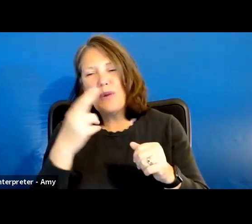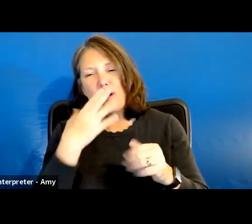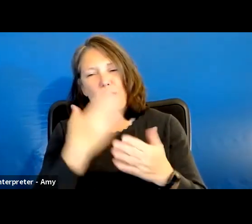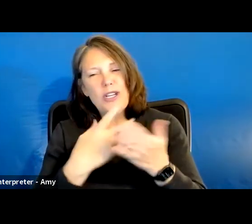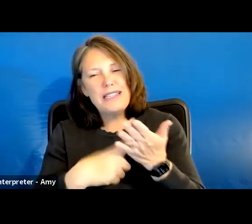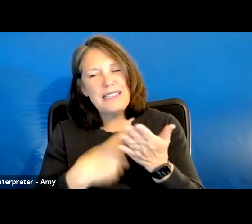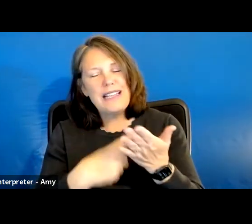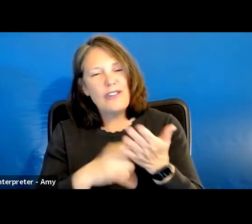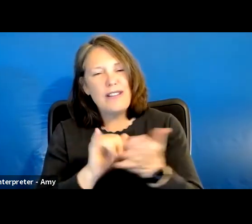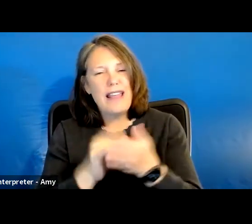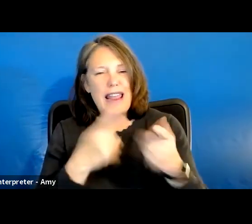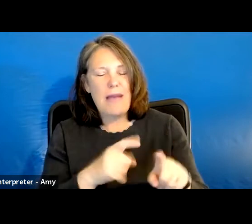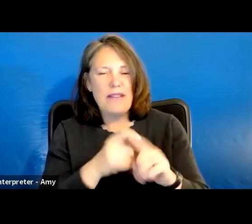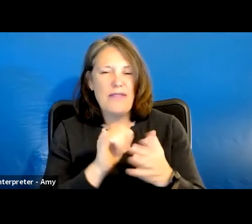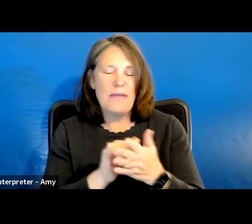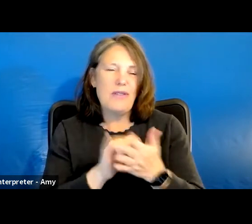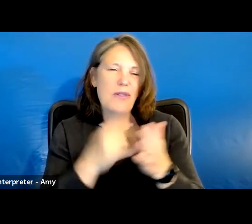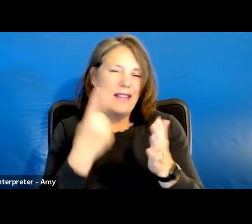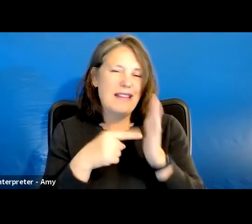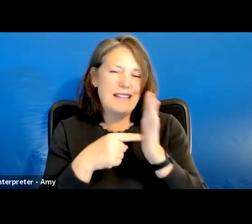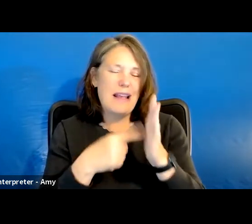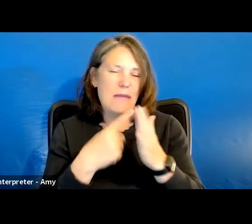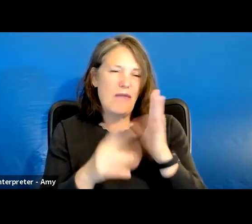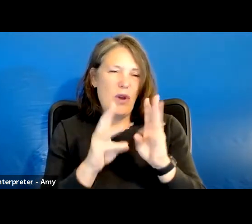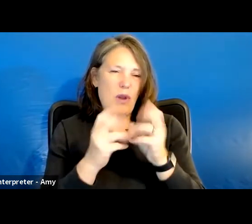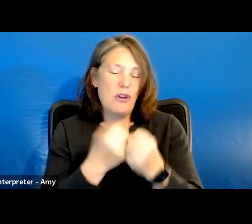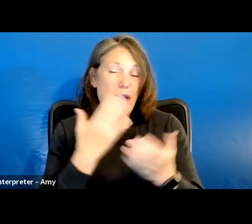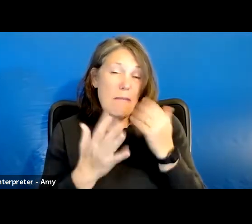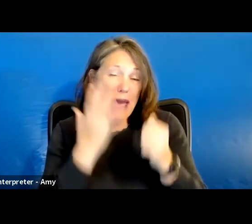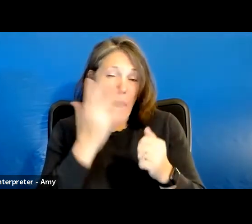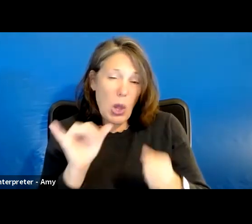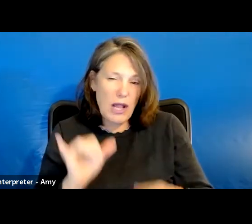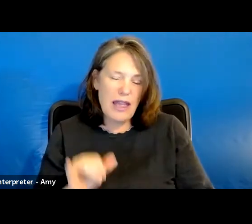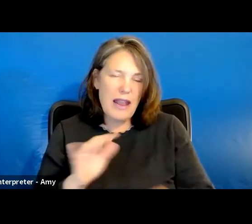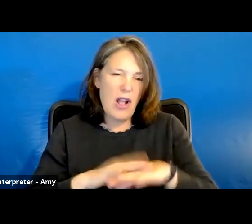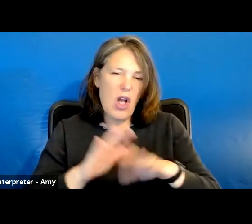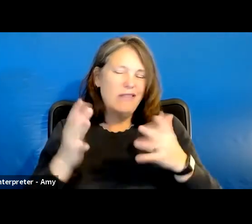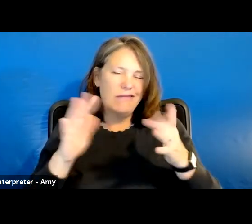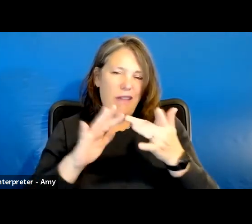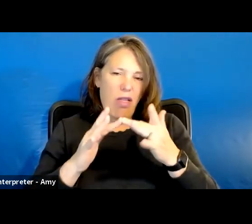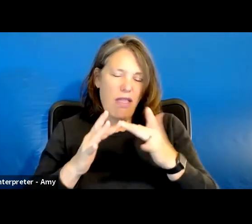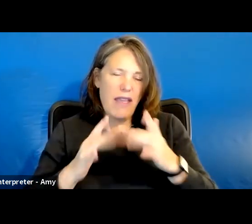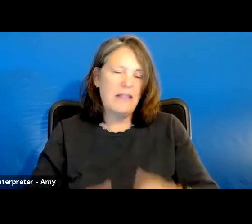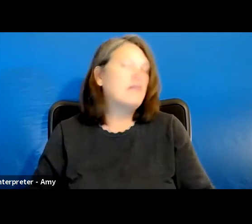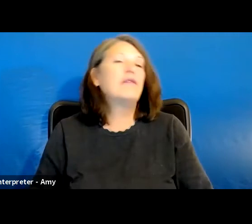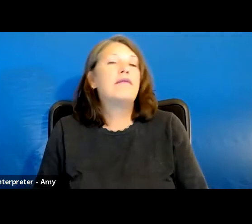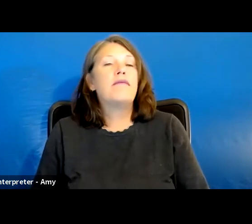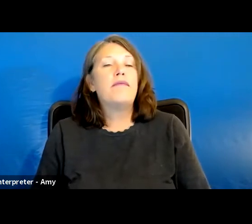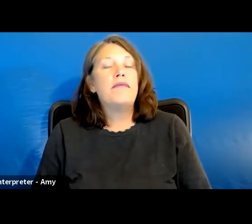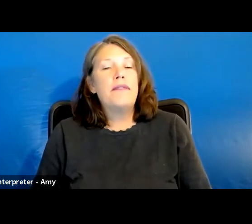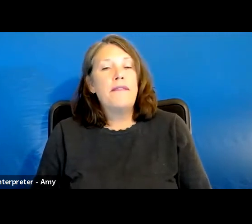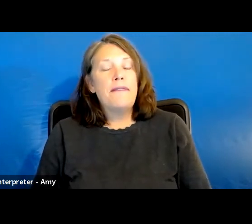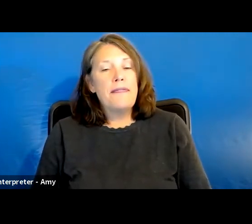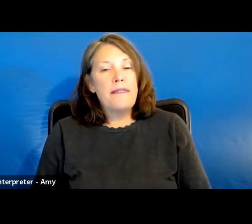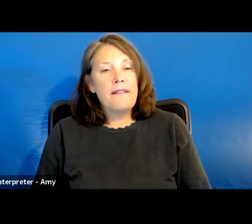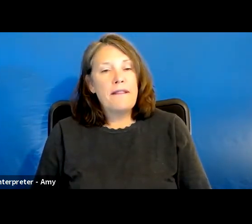that comes out of it. So that's an example of what a workshop might look like online. And then I wanted